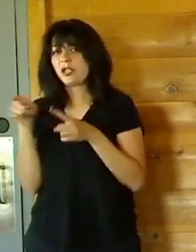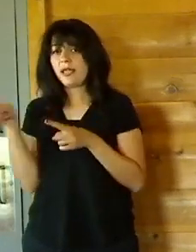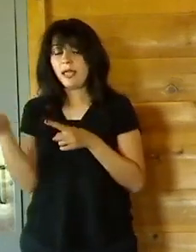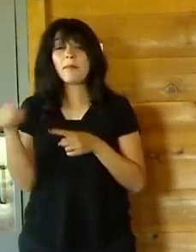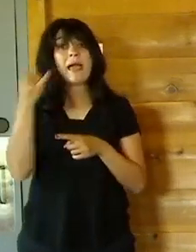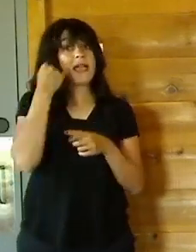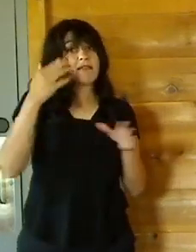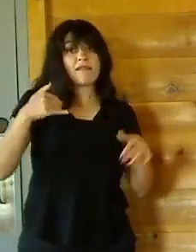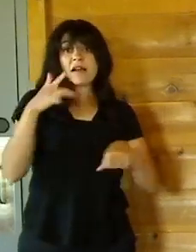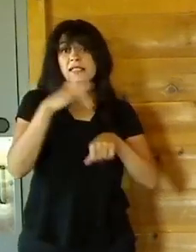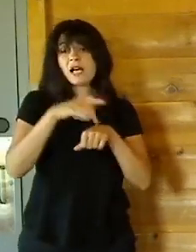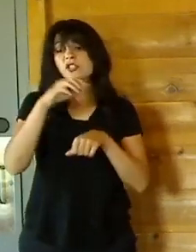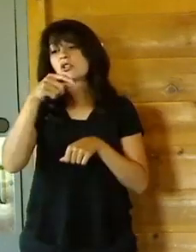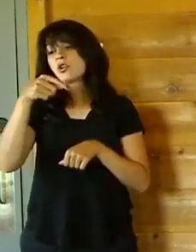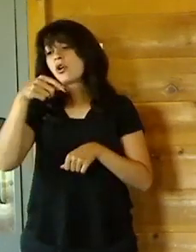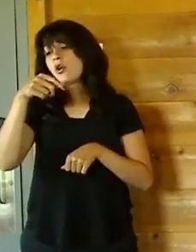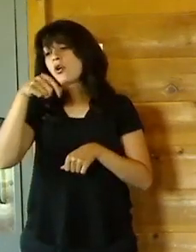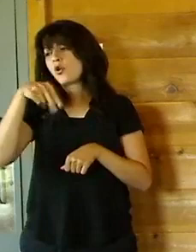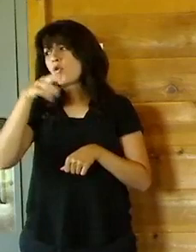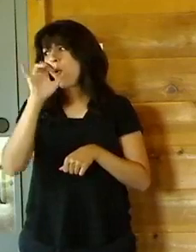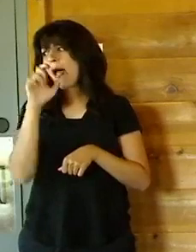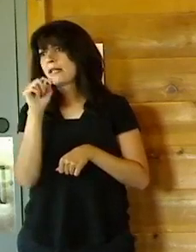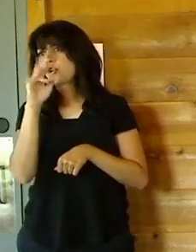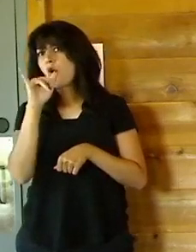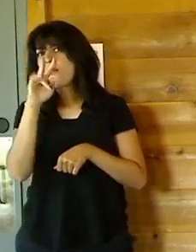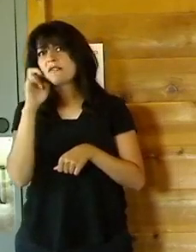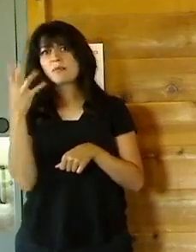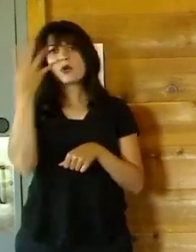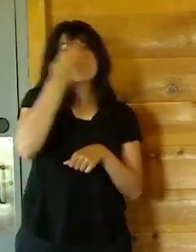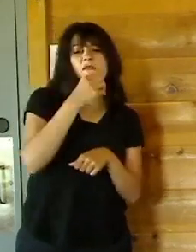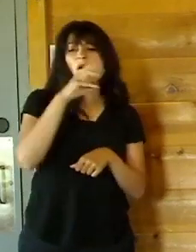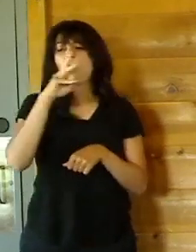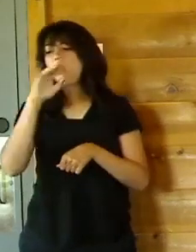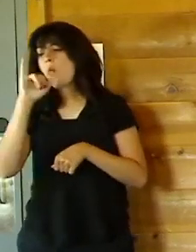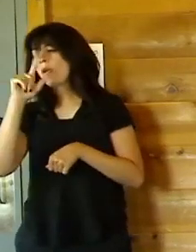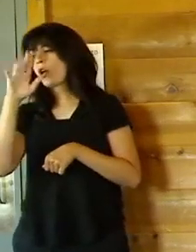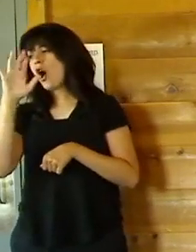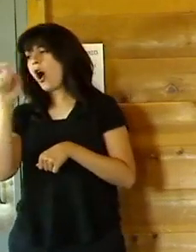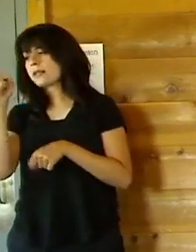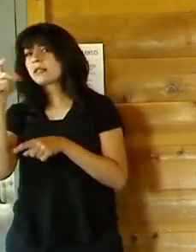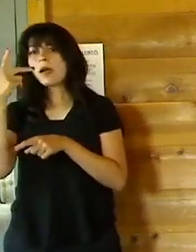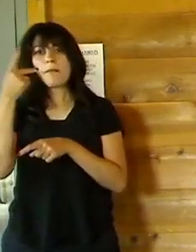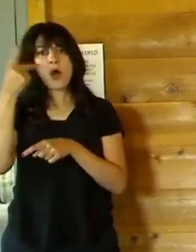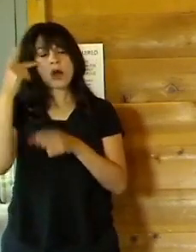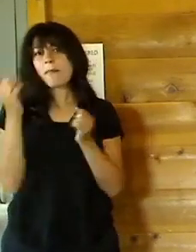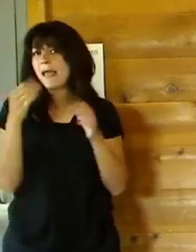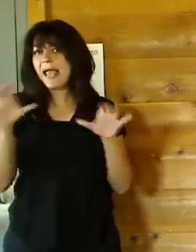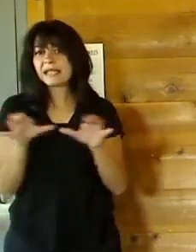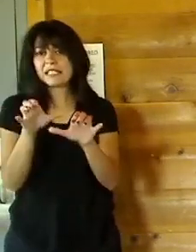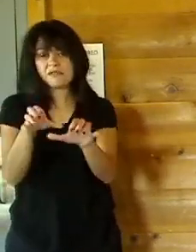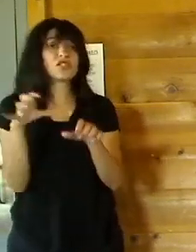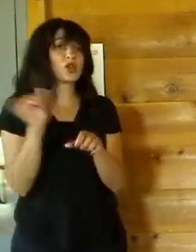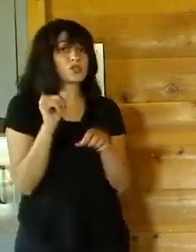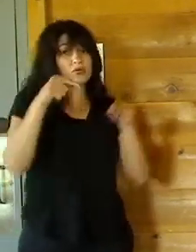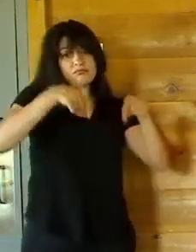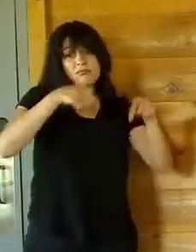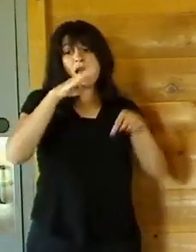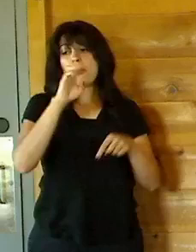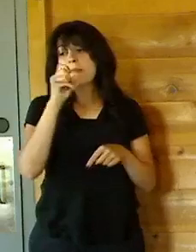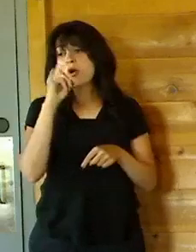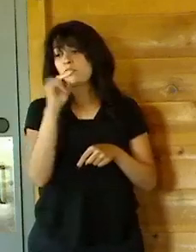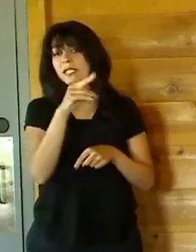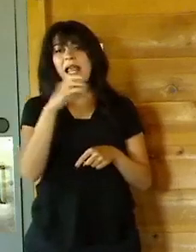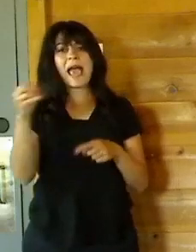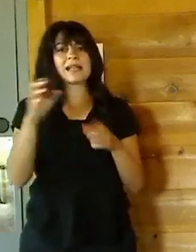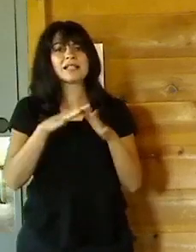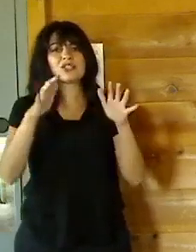Cove is beautiful. What Cox Park is doing is a lot of activities, as you mentioned, course, here at Bowdoin. Dutchess Stadium and either